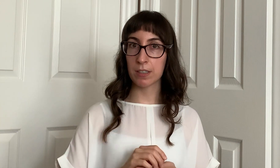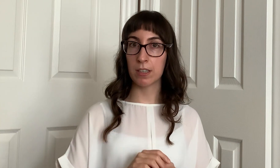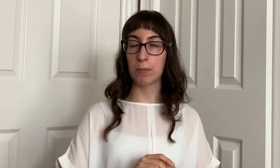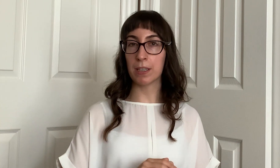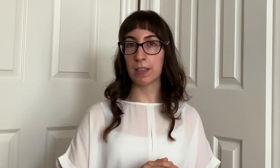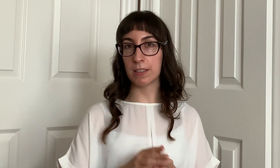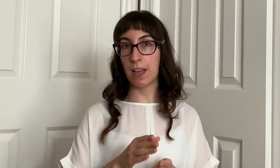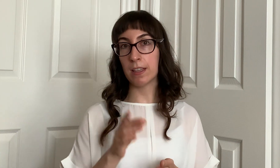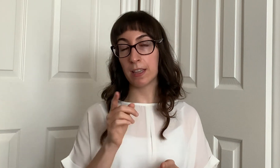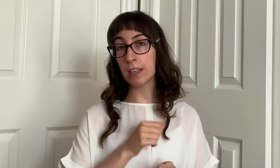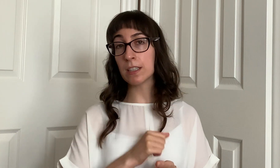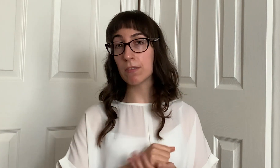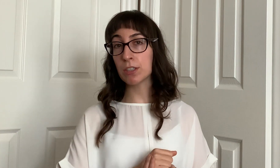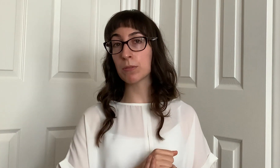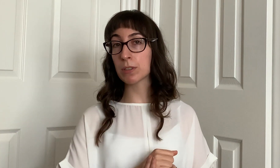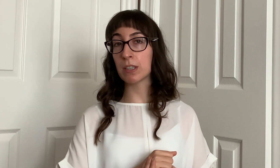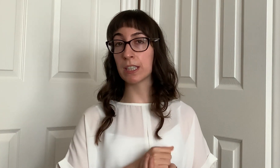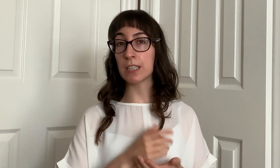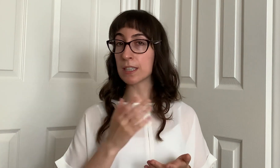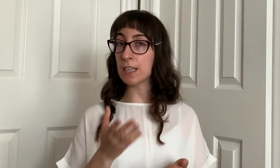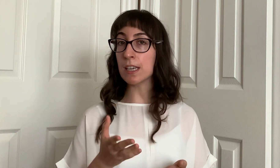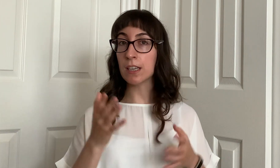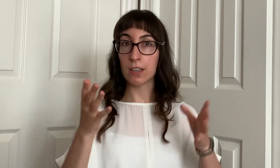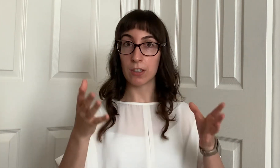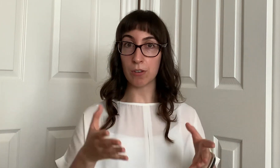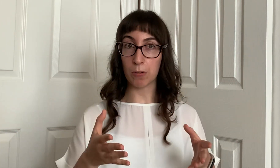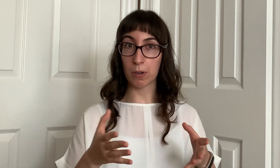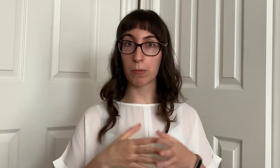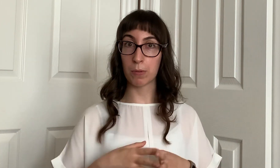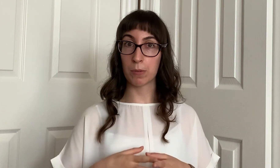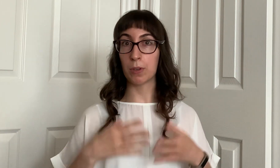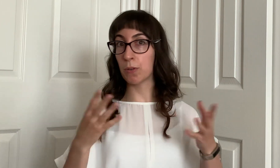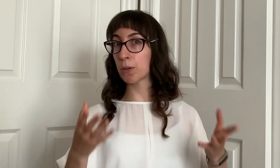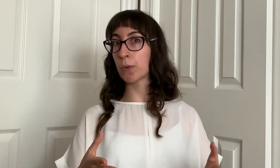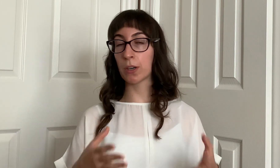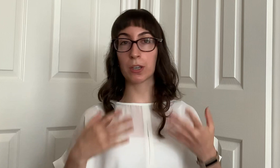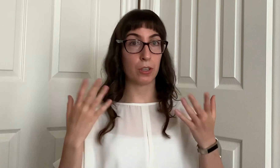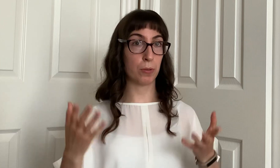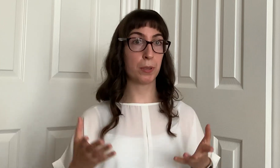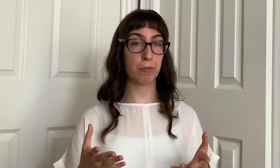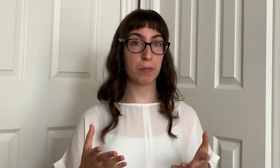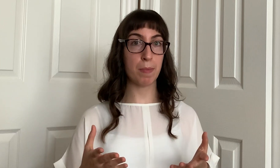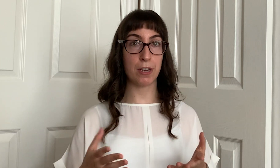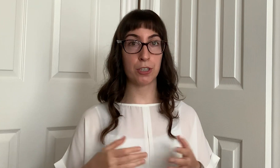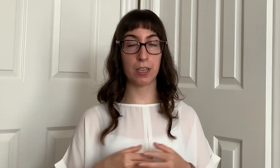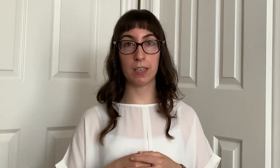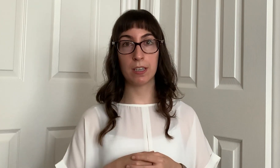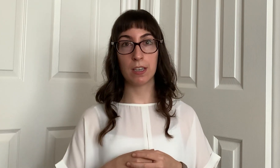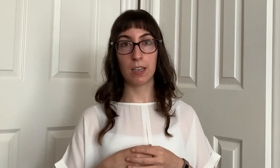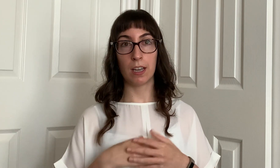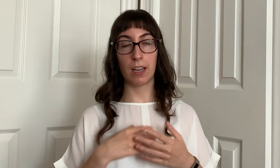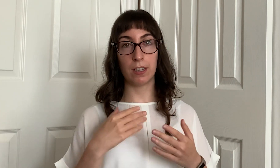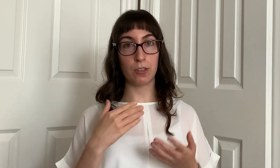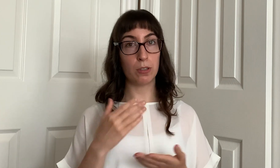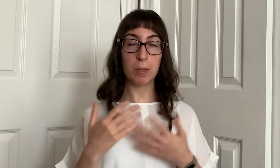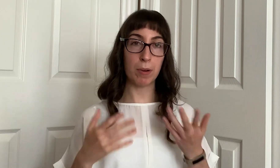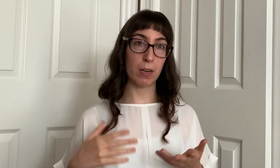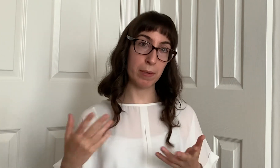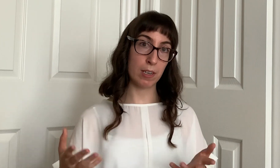because then that individual is going to see your your work your information and you'll be popping